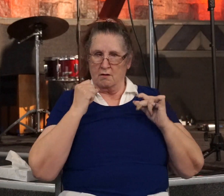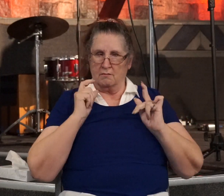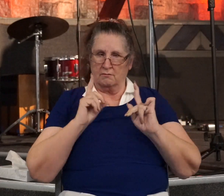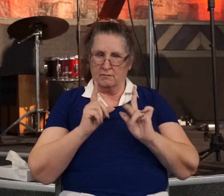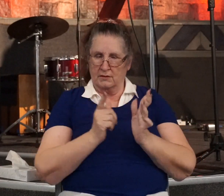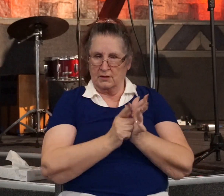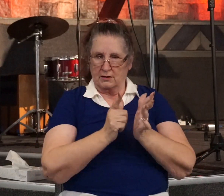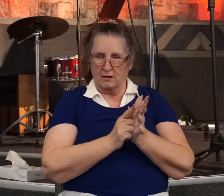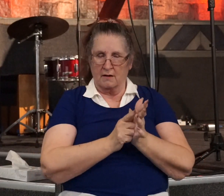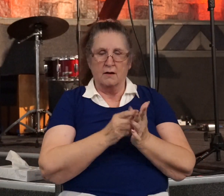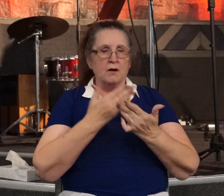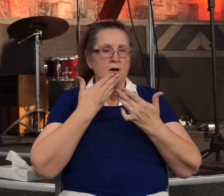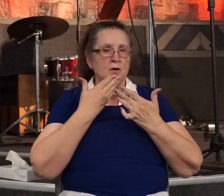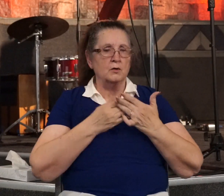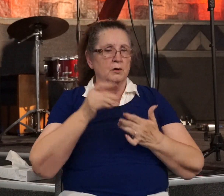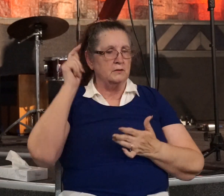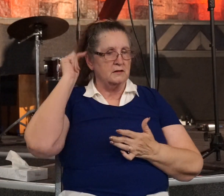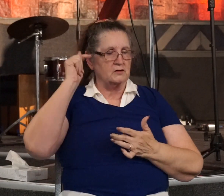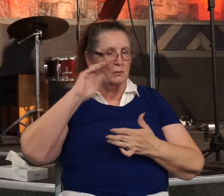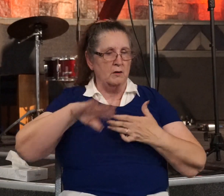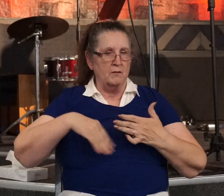good testimony with all the Jews who dwelt there.